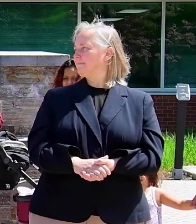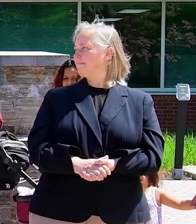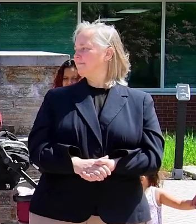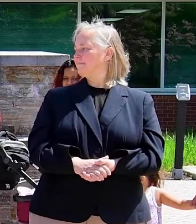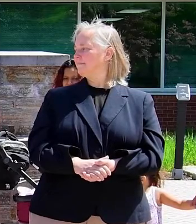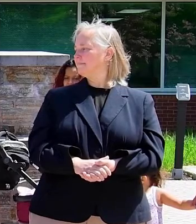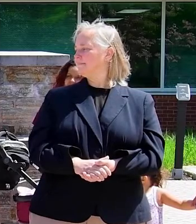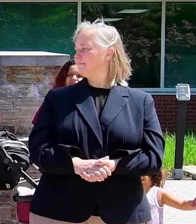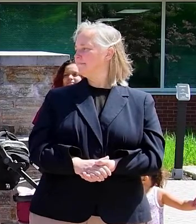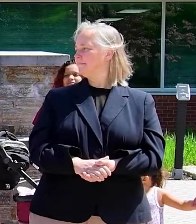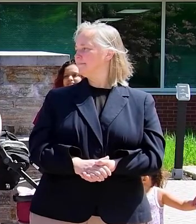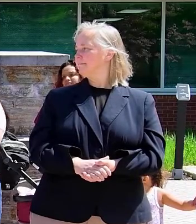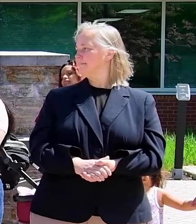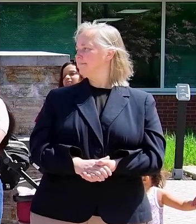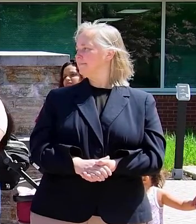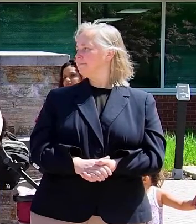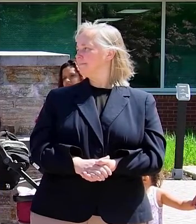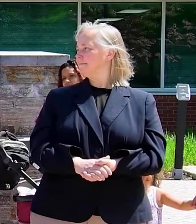medical appointments.